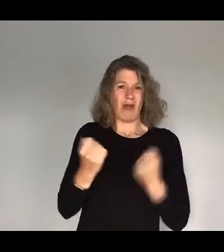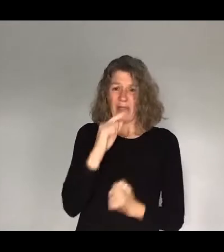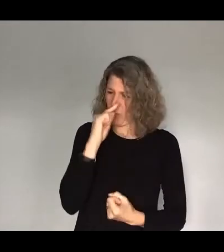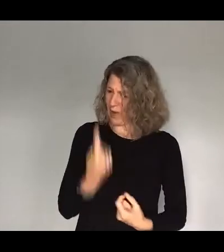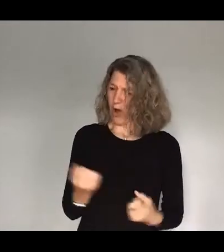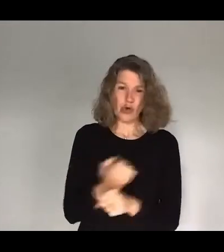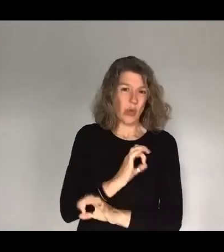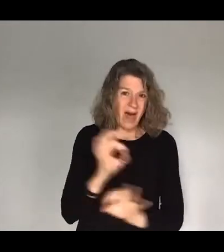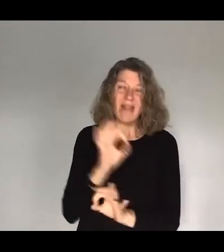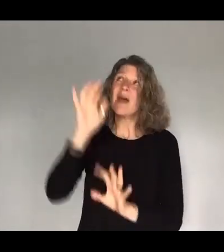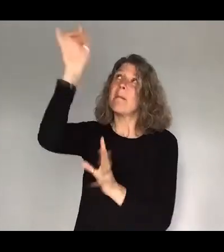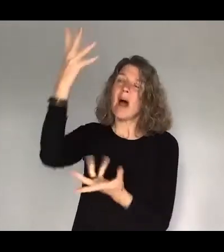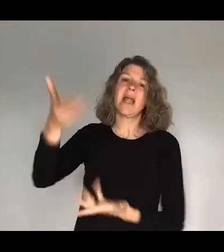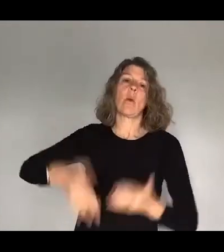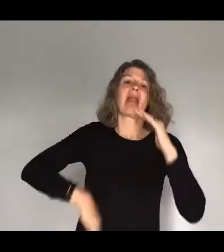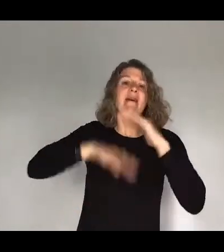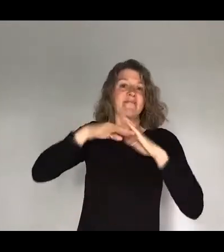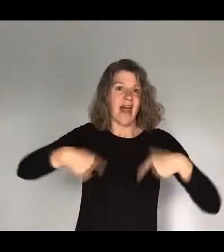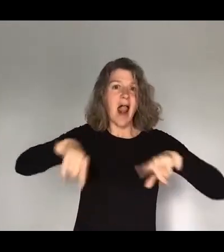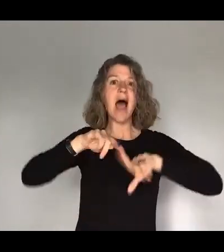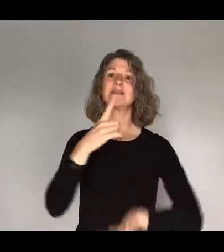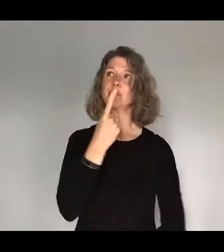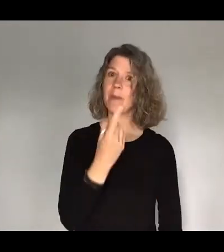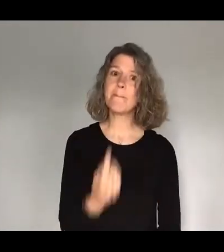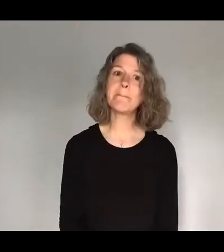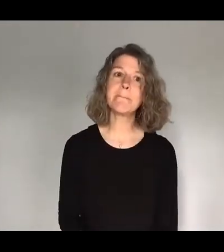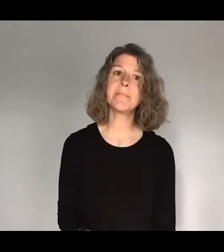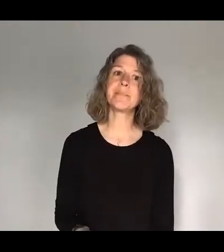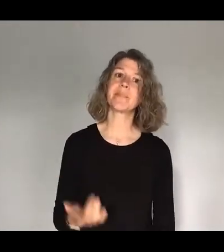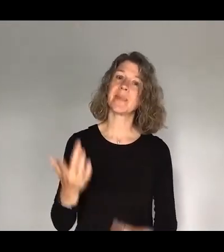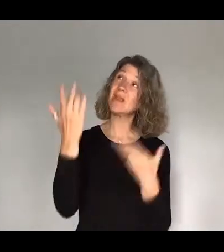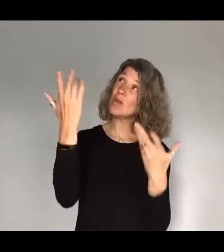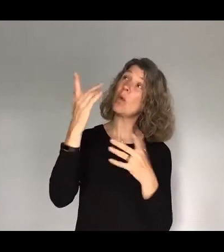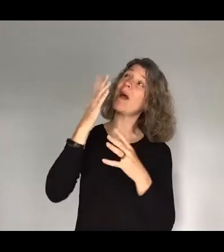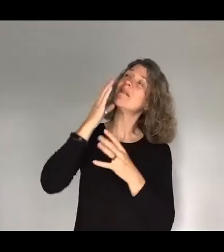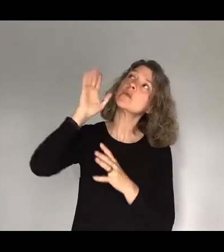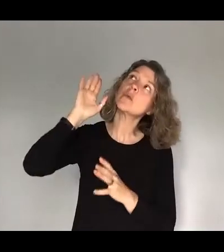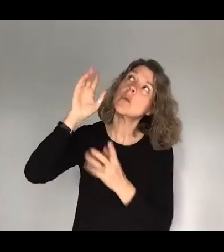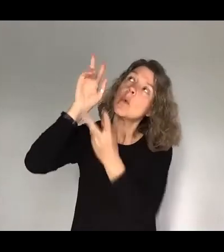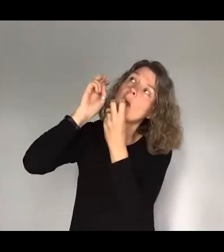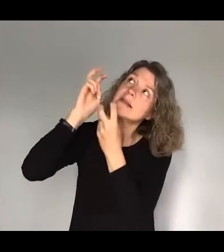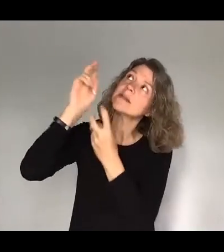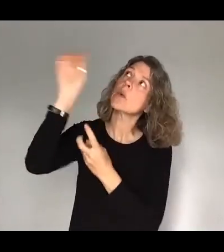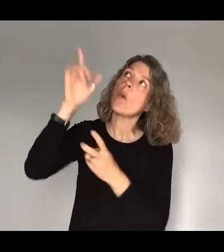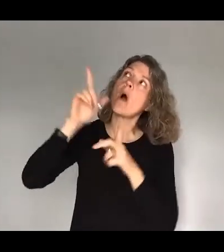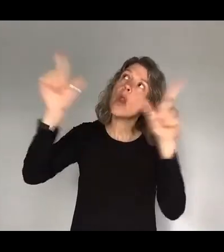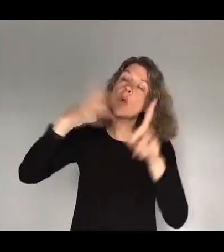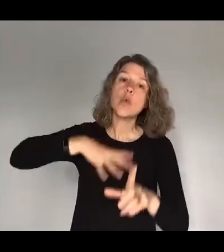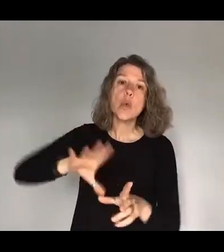together and hear what the Lord wants to say and how he wants to lead us through this season. So book on, ask your questions,